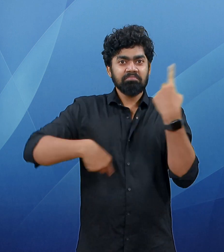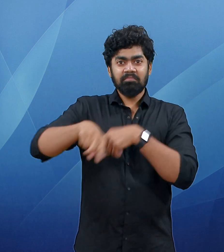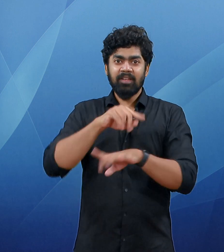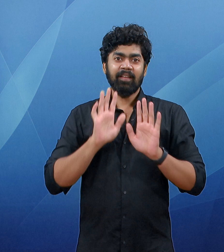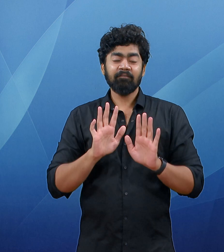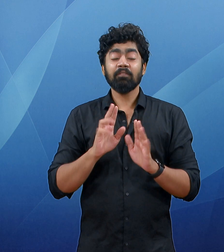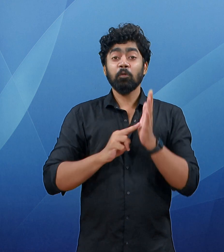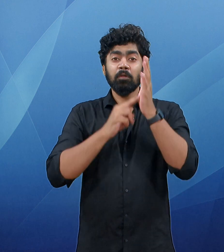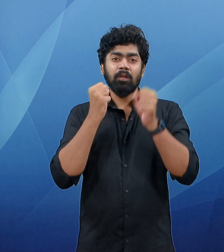Two